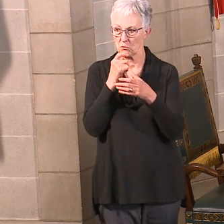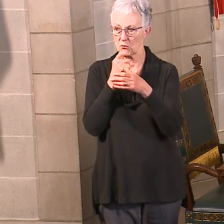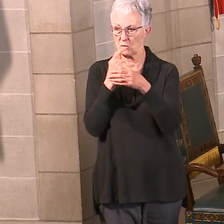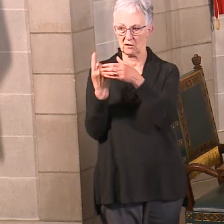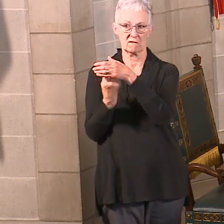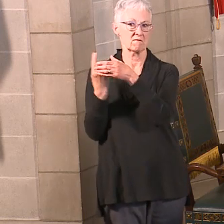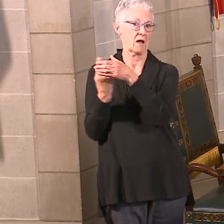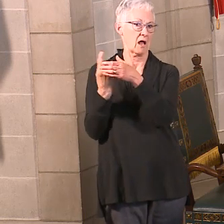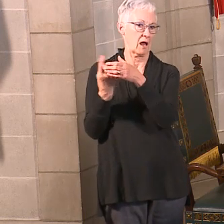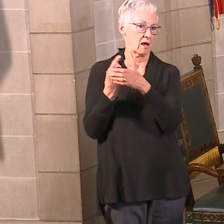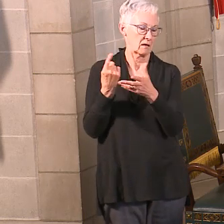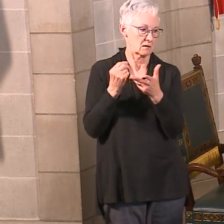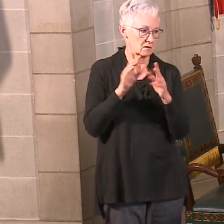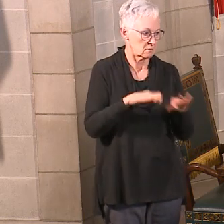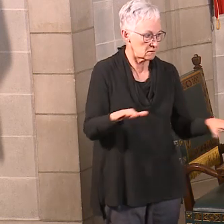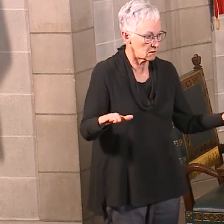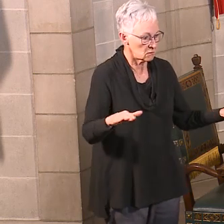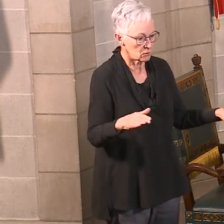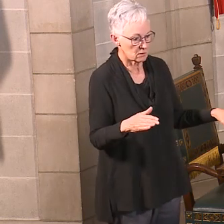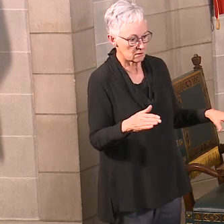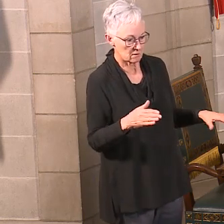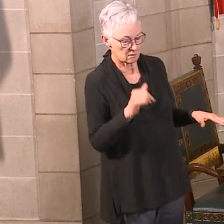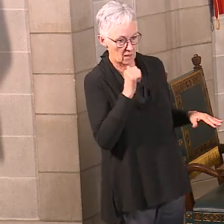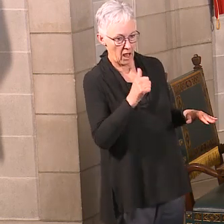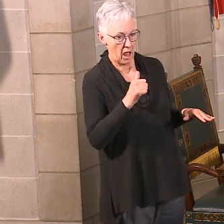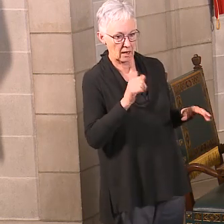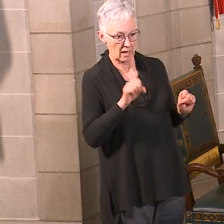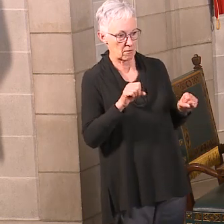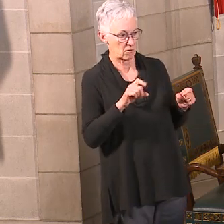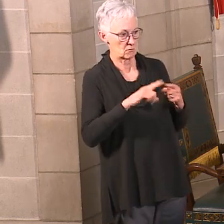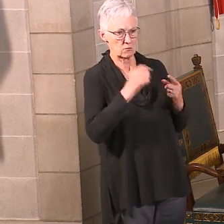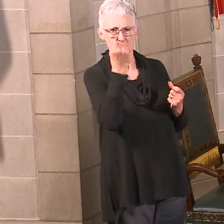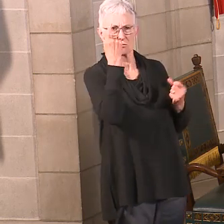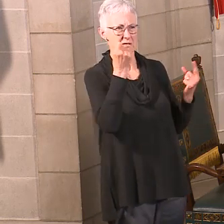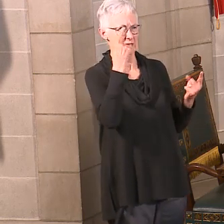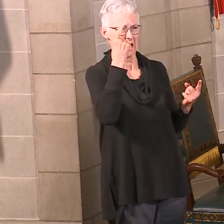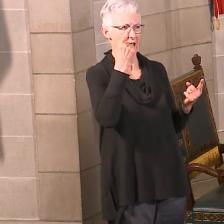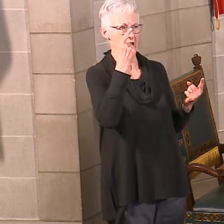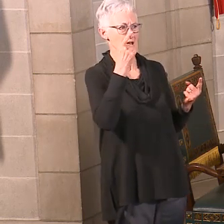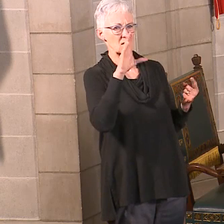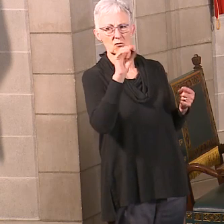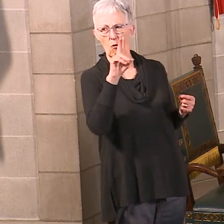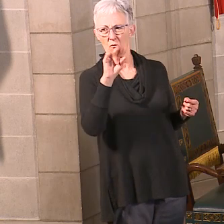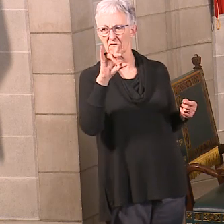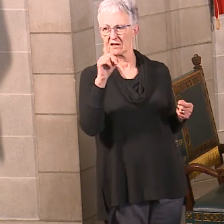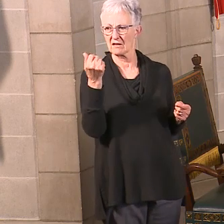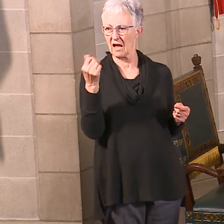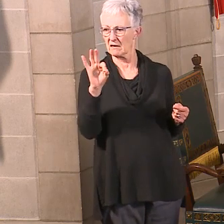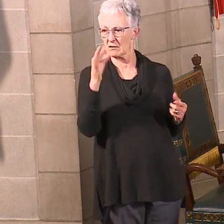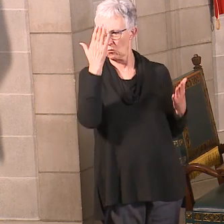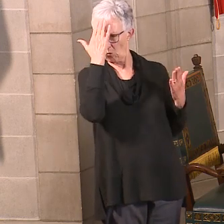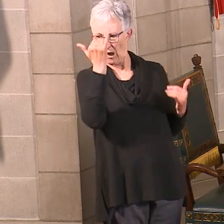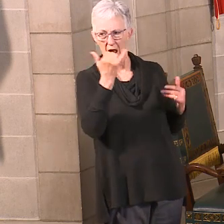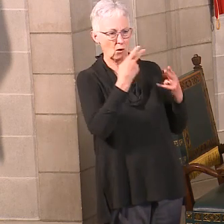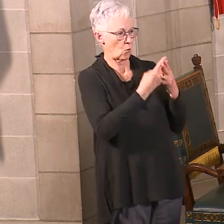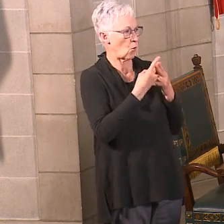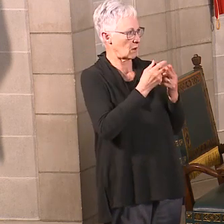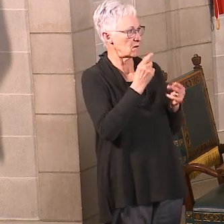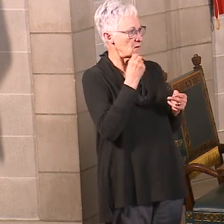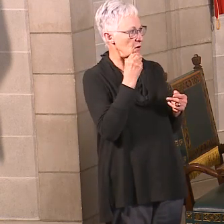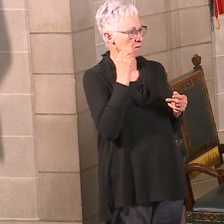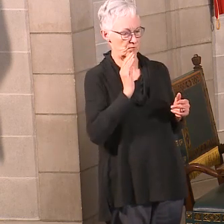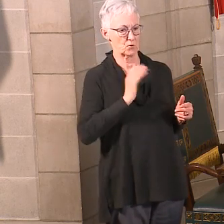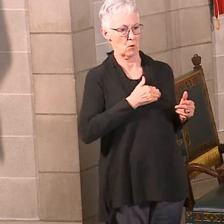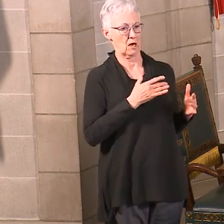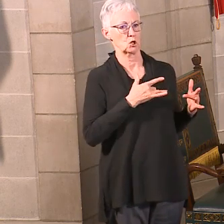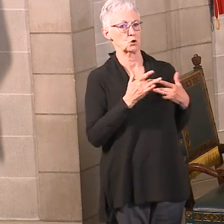trying to figure out how to deal with this emergency. So I think there will be a lot of pent up demand once this emergency is passed. So our